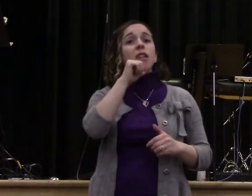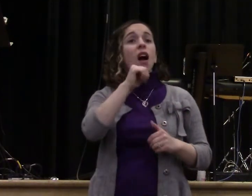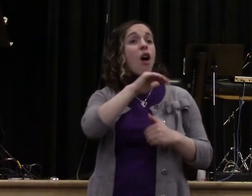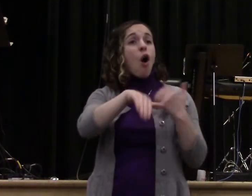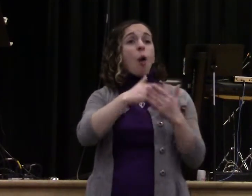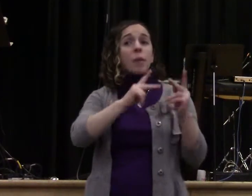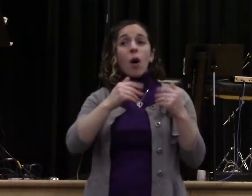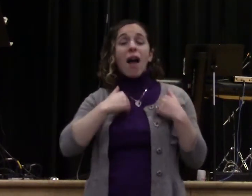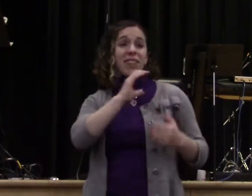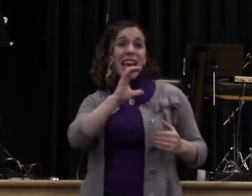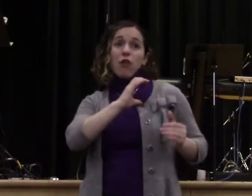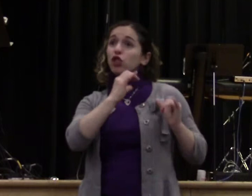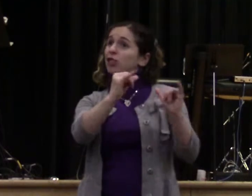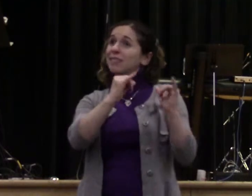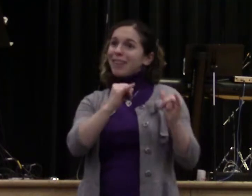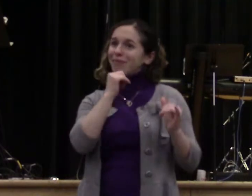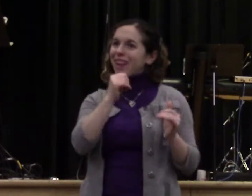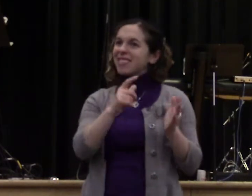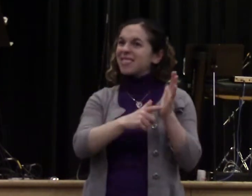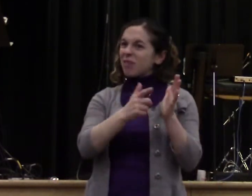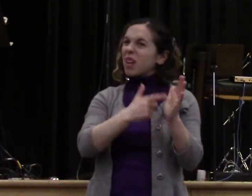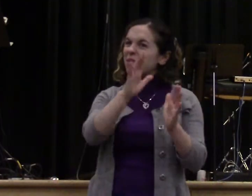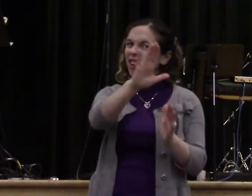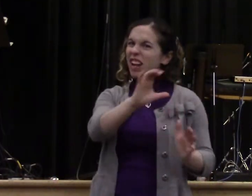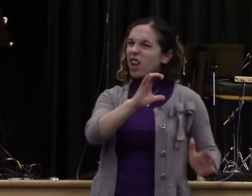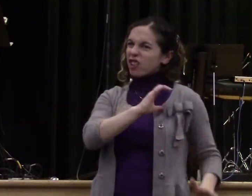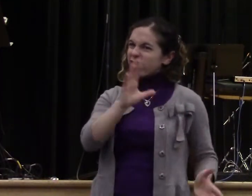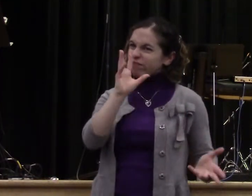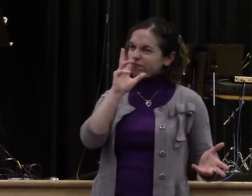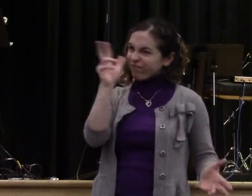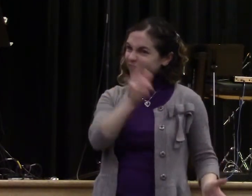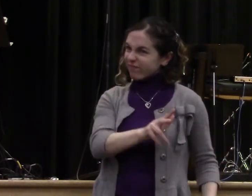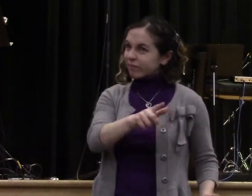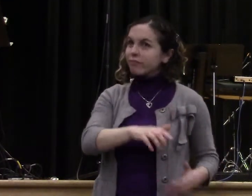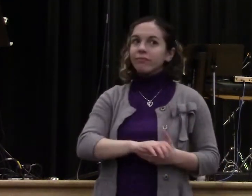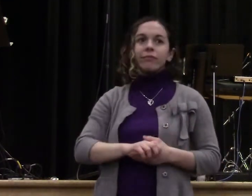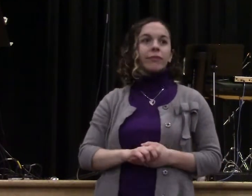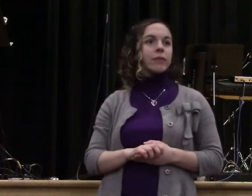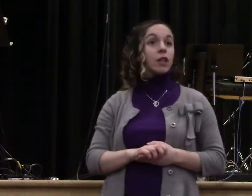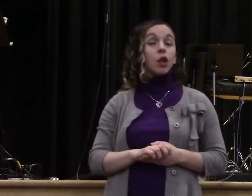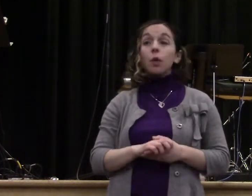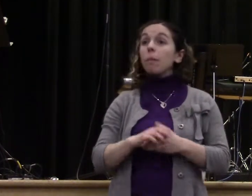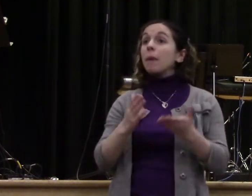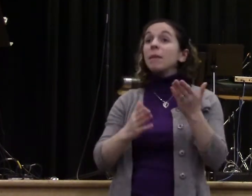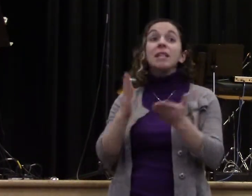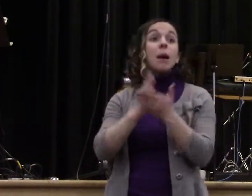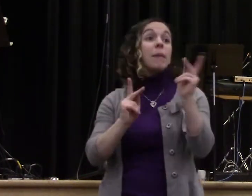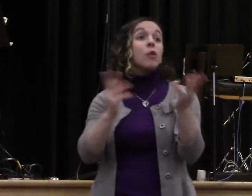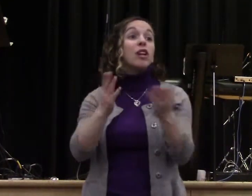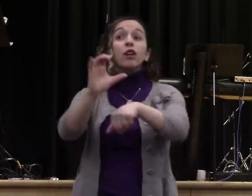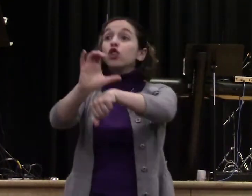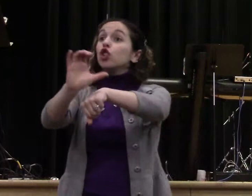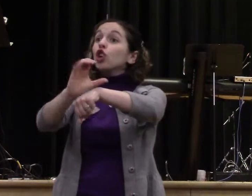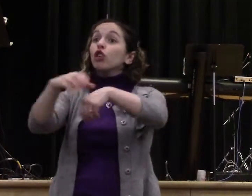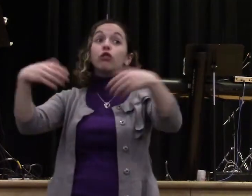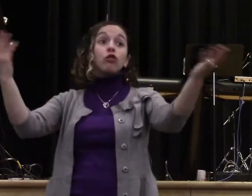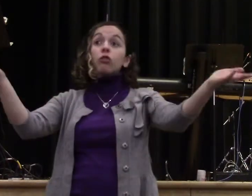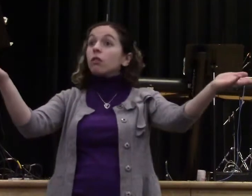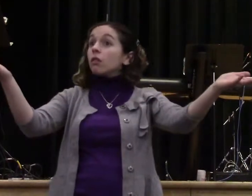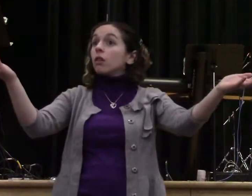wants you in mess. Hallelujah. Work, at school, at play. And yes, even at church. Some people think because all the people that come to church